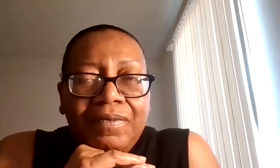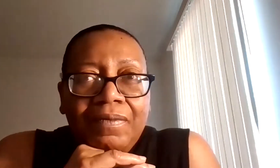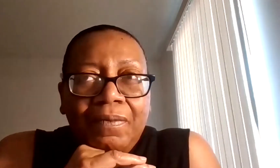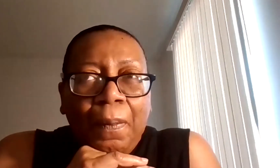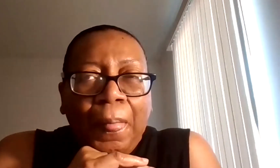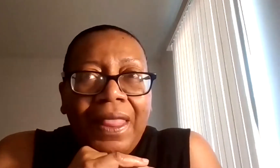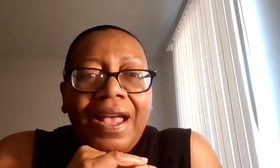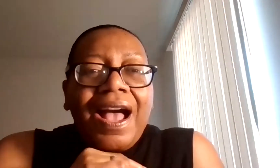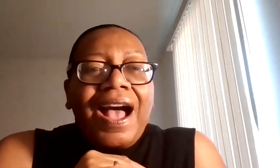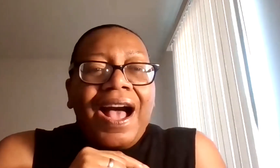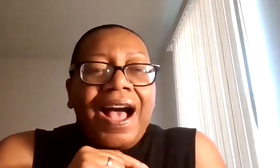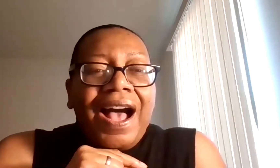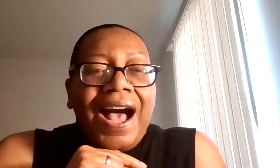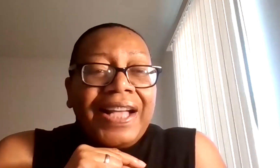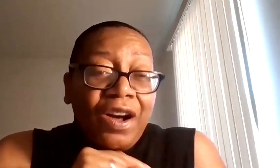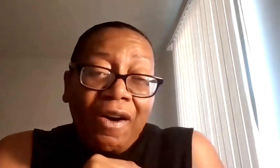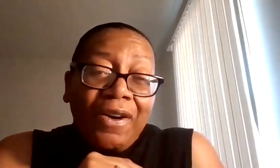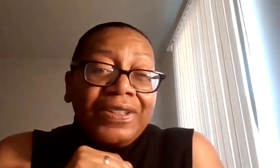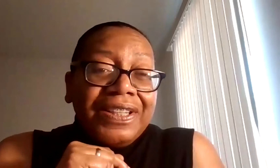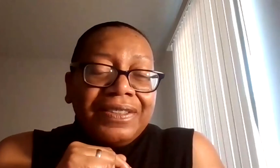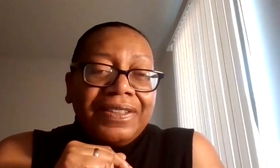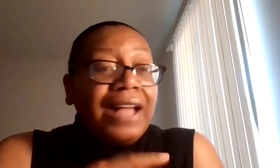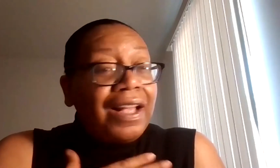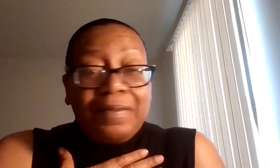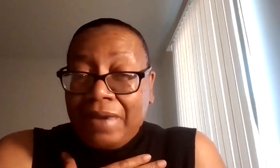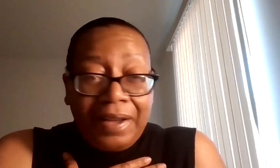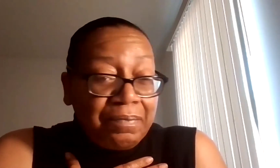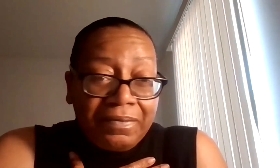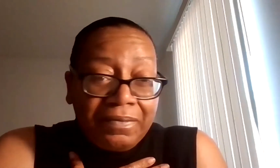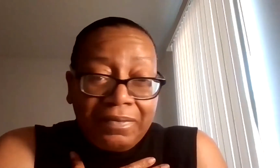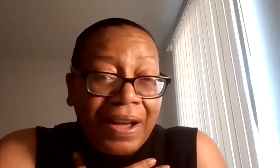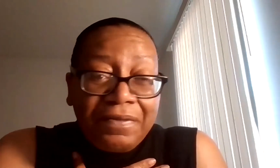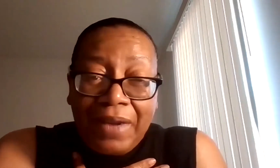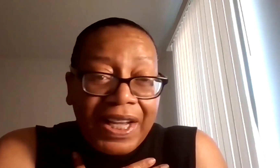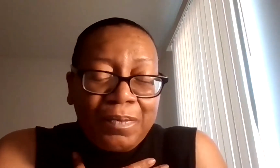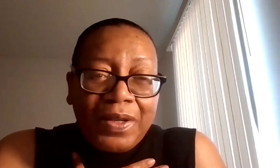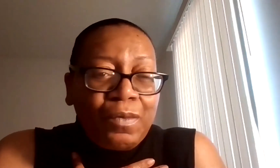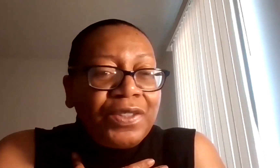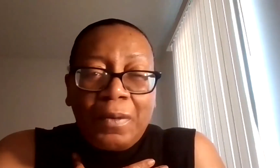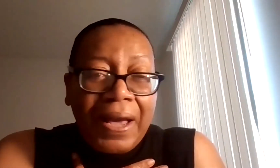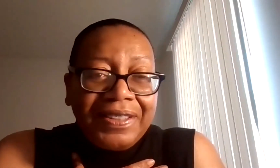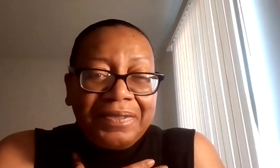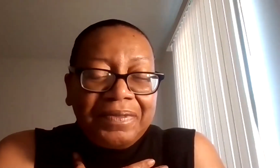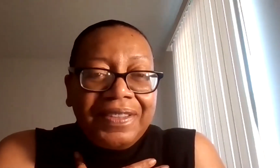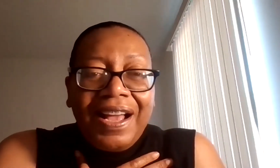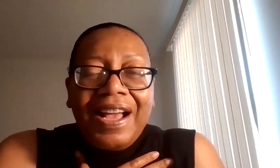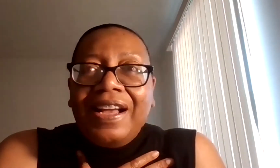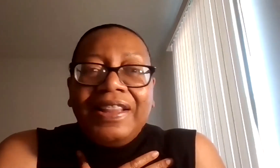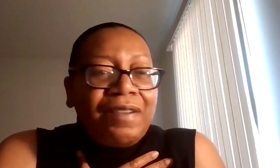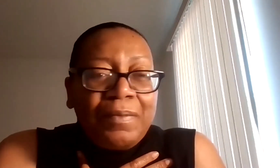I called, with my husband, a wonderful man.